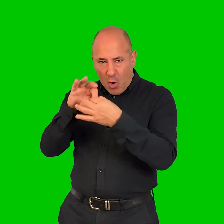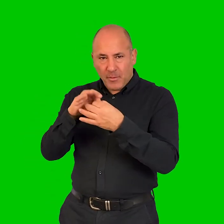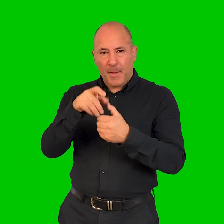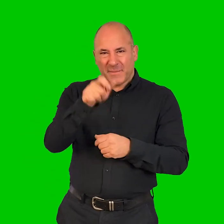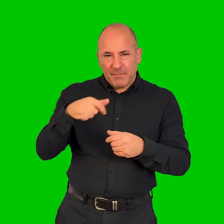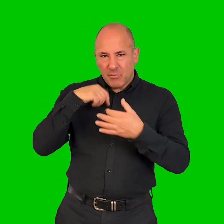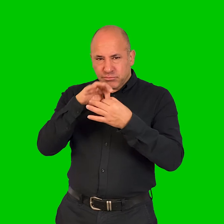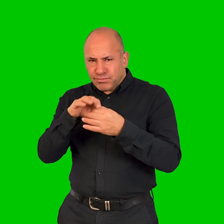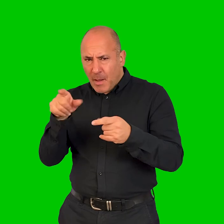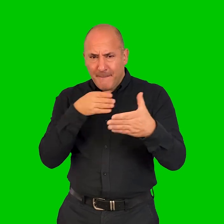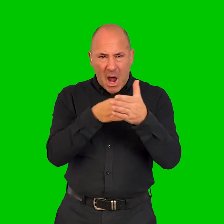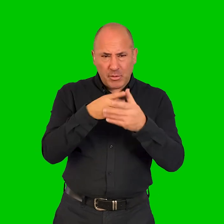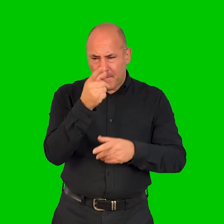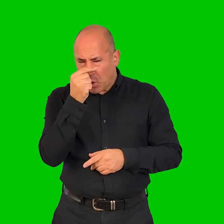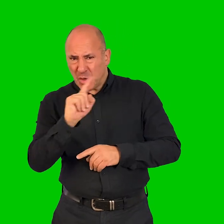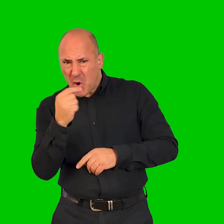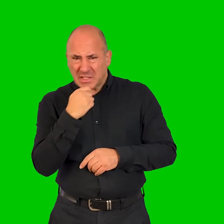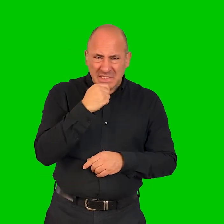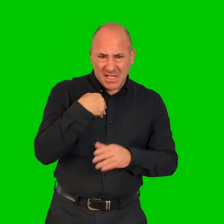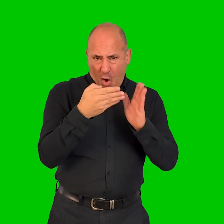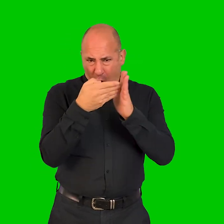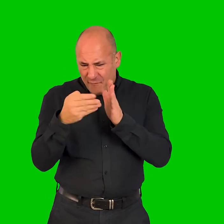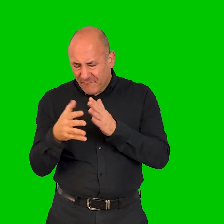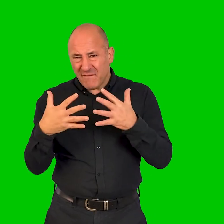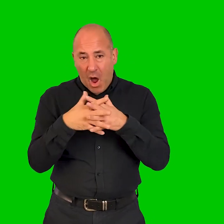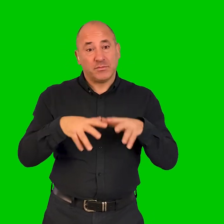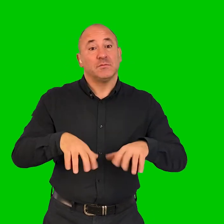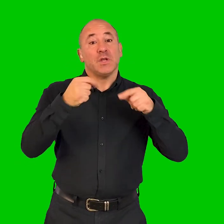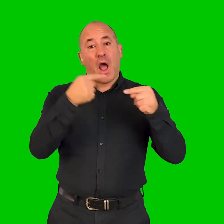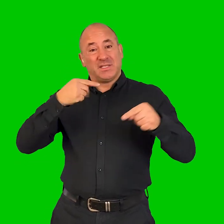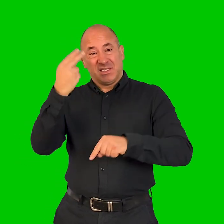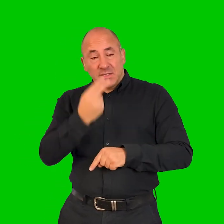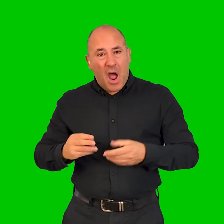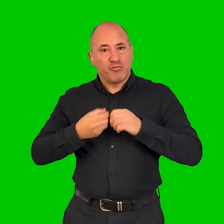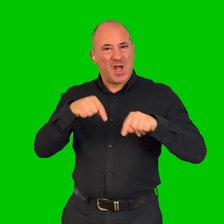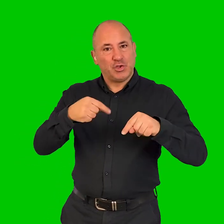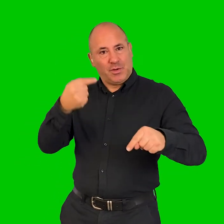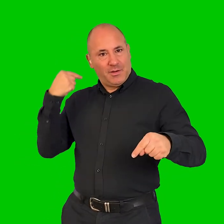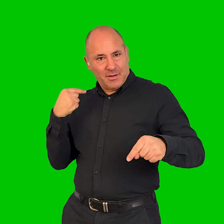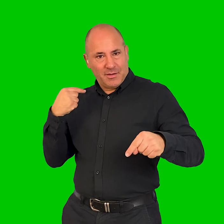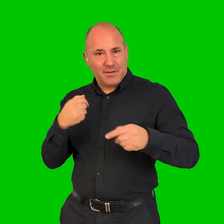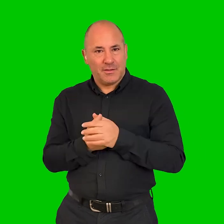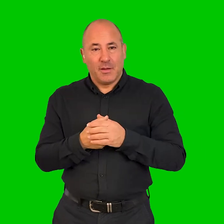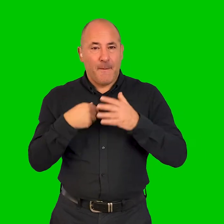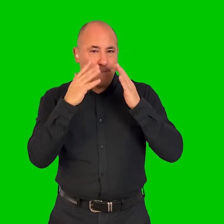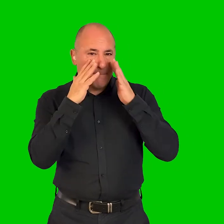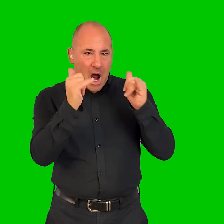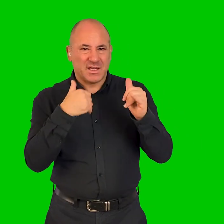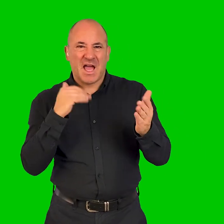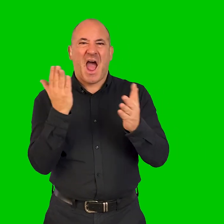producers to think about what potential barriers we were creating for audiences and how we could remove them at the point of design and creation. We also piloted our